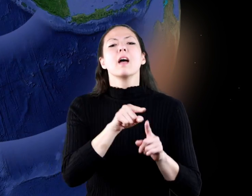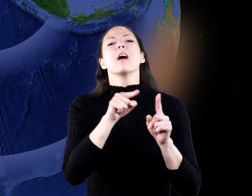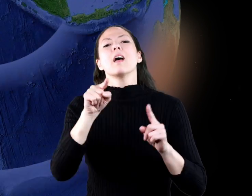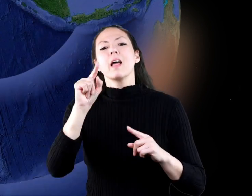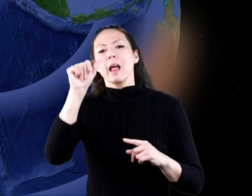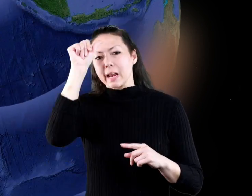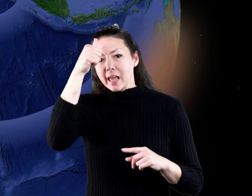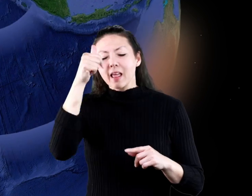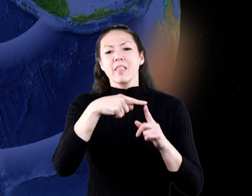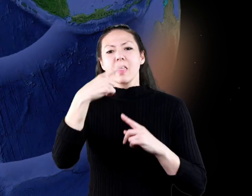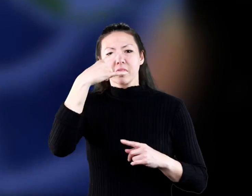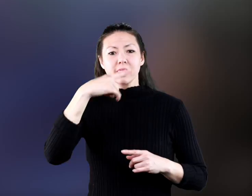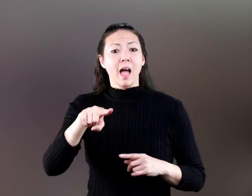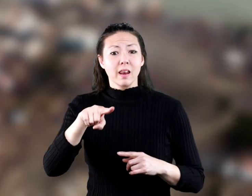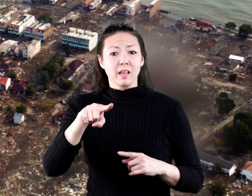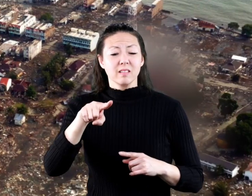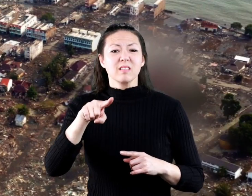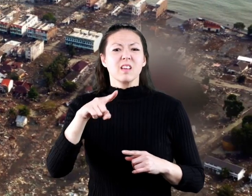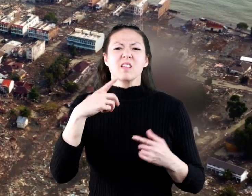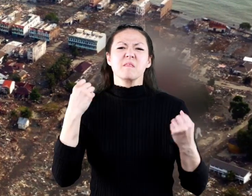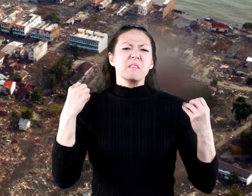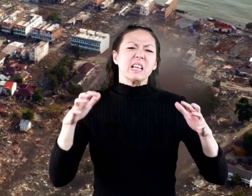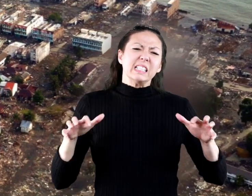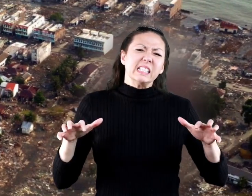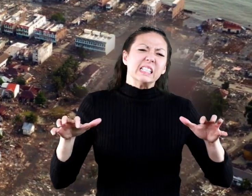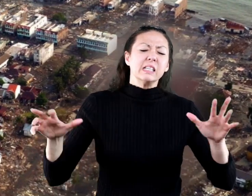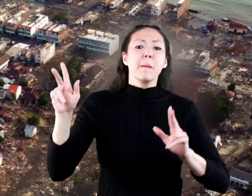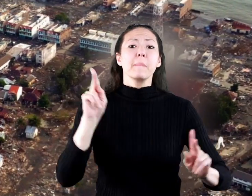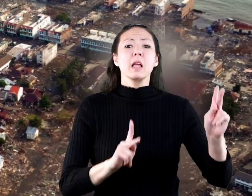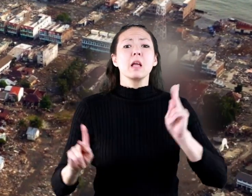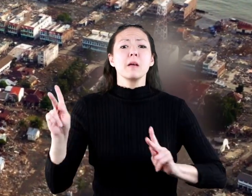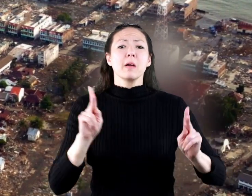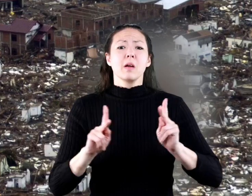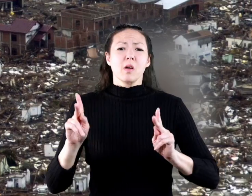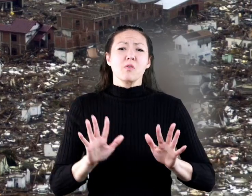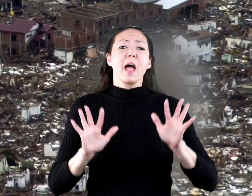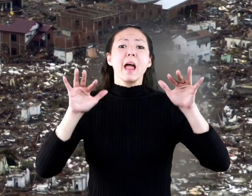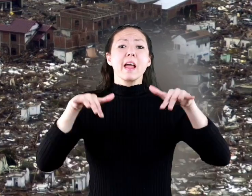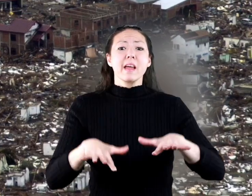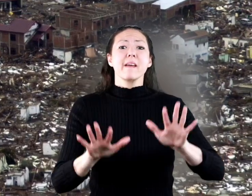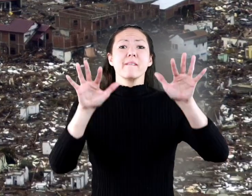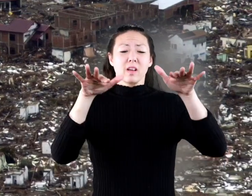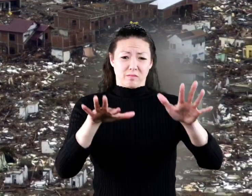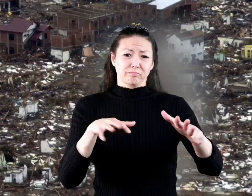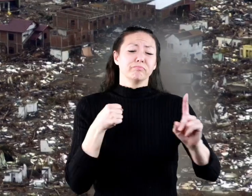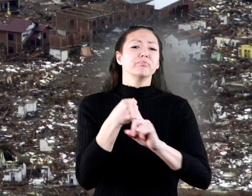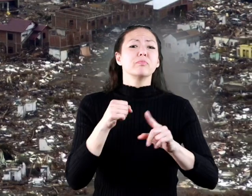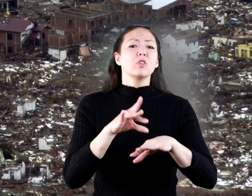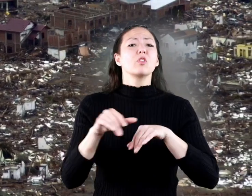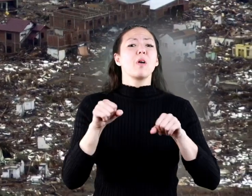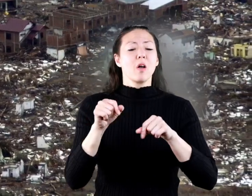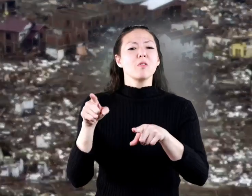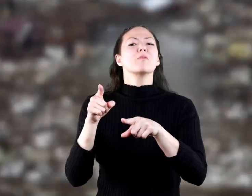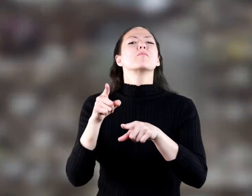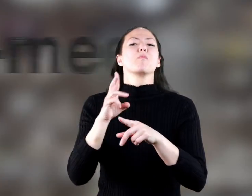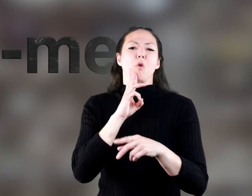and then Thailand. Hundreds of thousands of people were affected. These huge waves caused by earthquakes are named